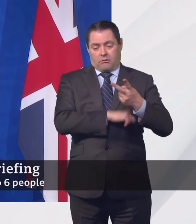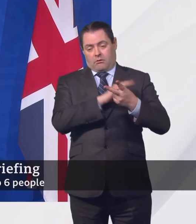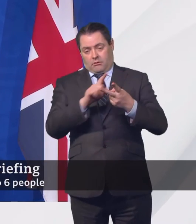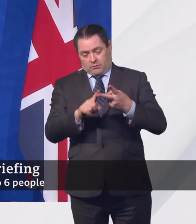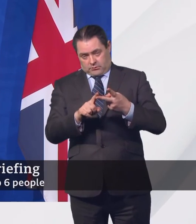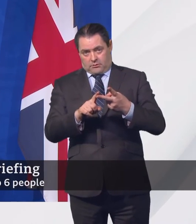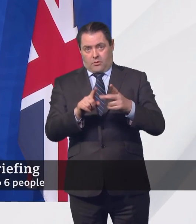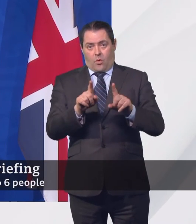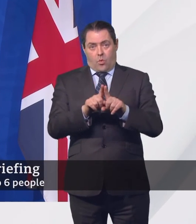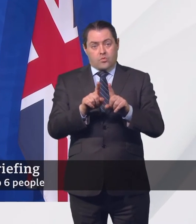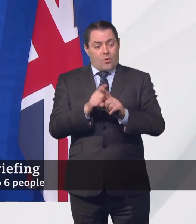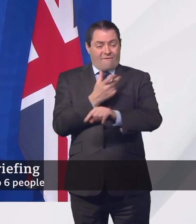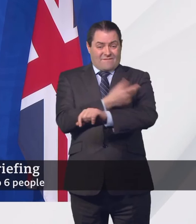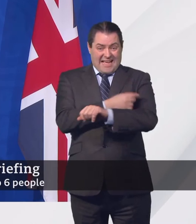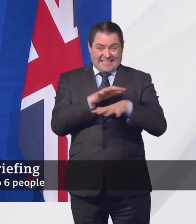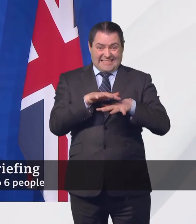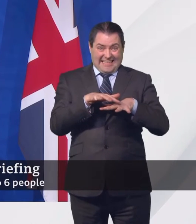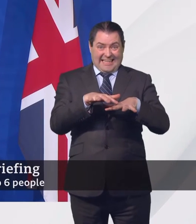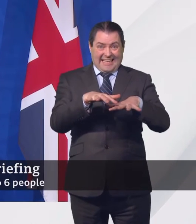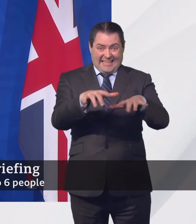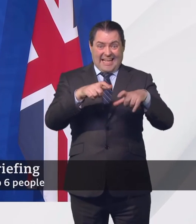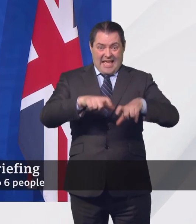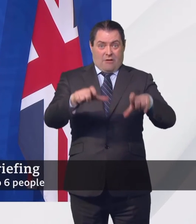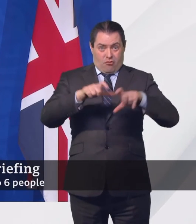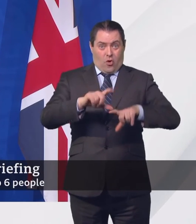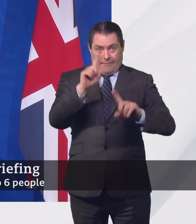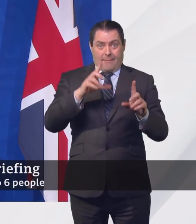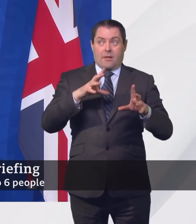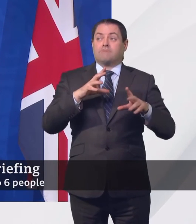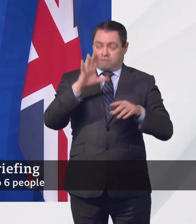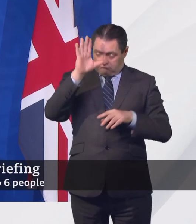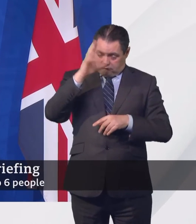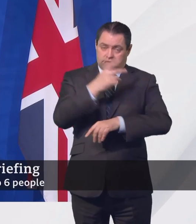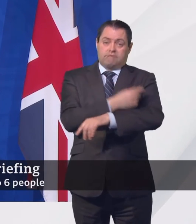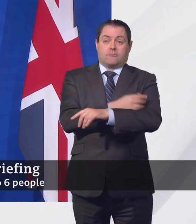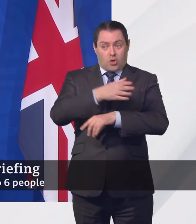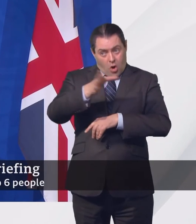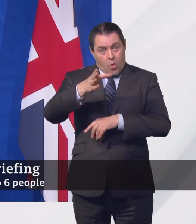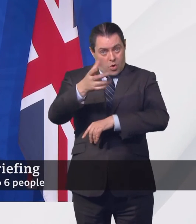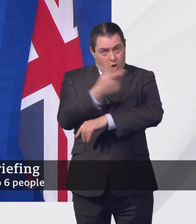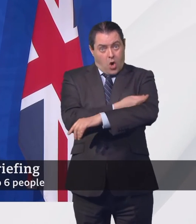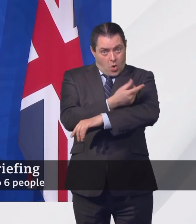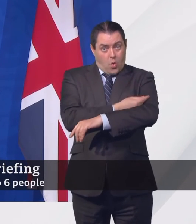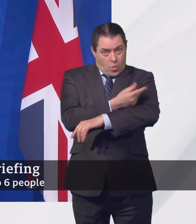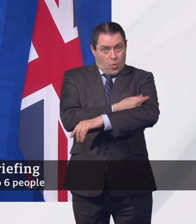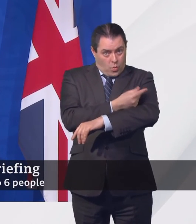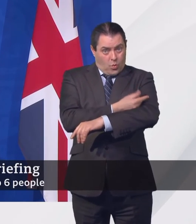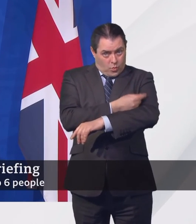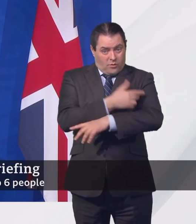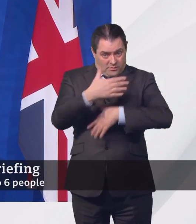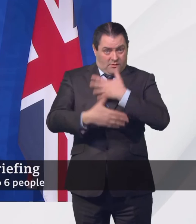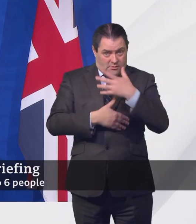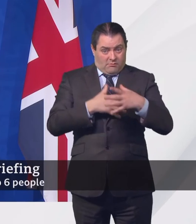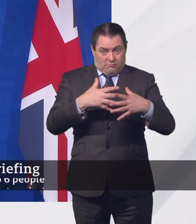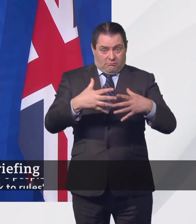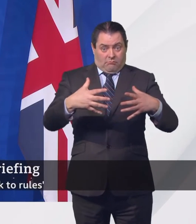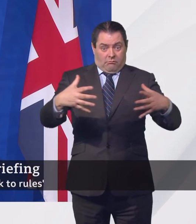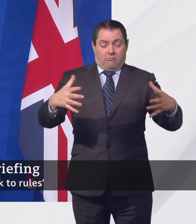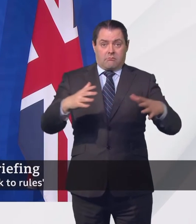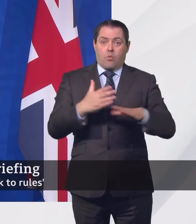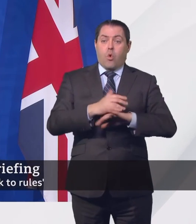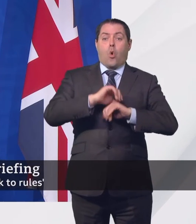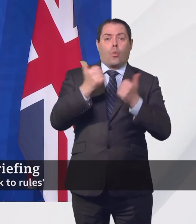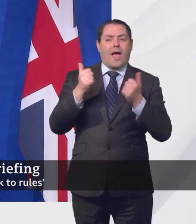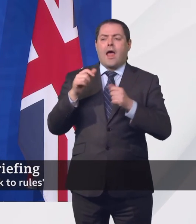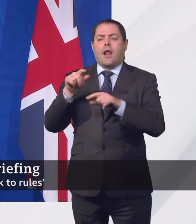if the vaccine rollout continues and the vaccines continue to be as effective